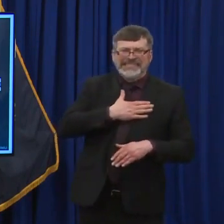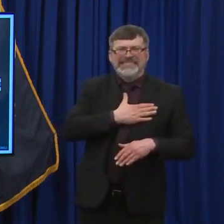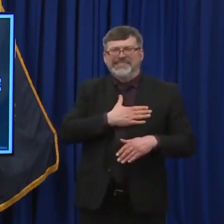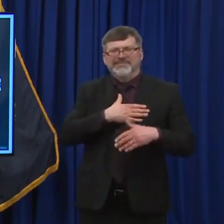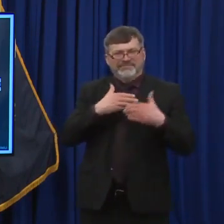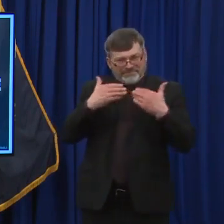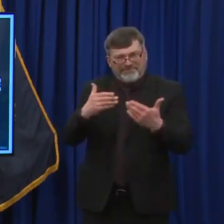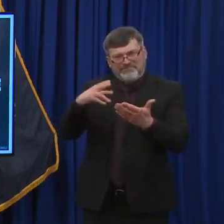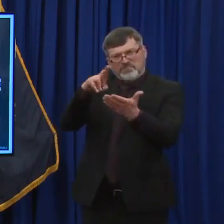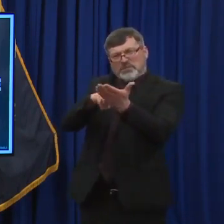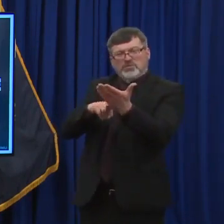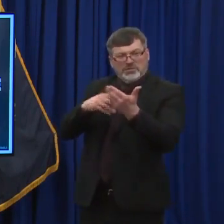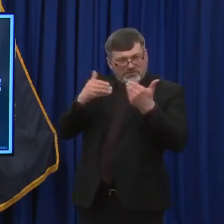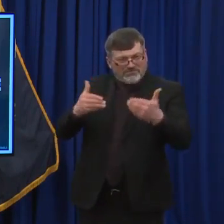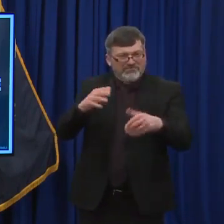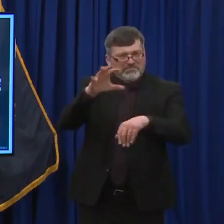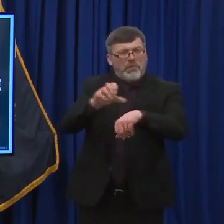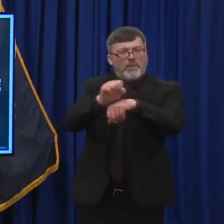vaccine. Thank you.